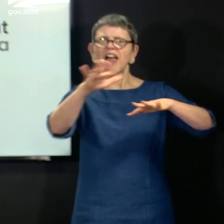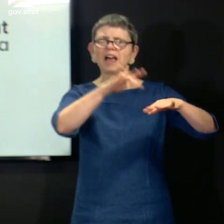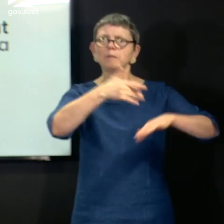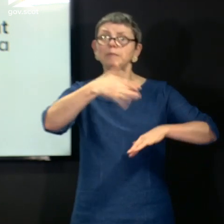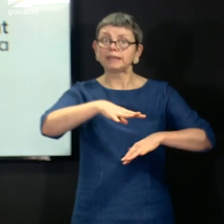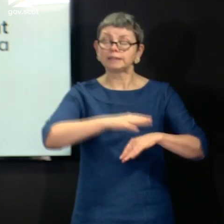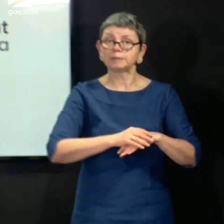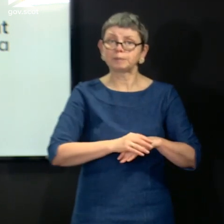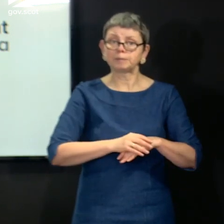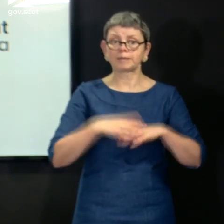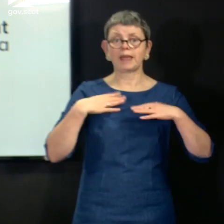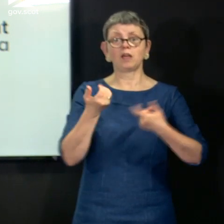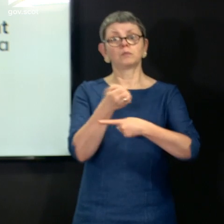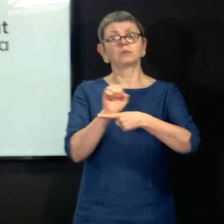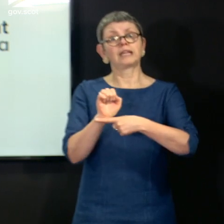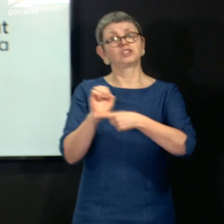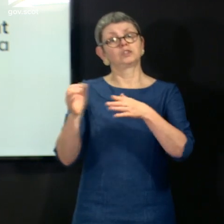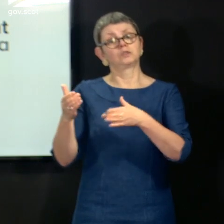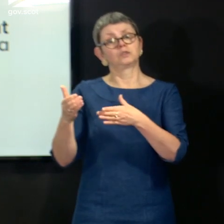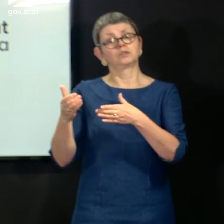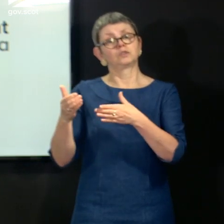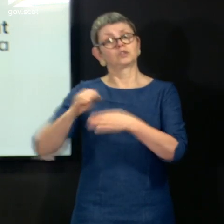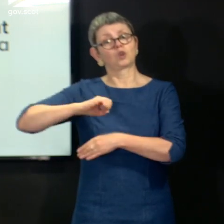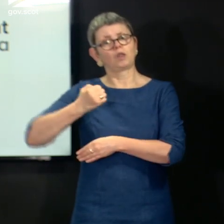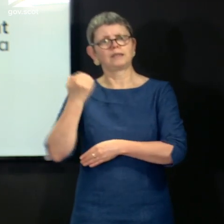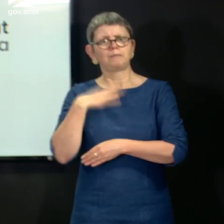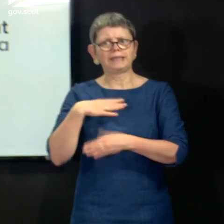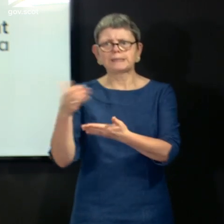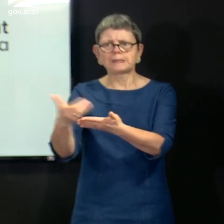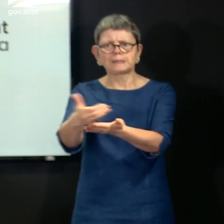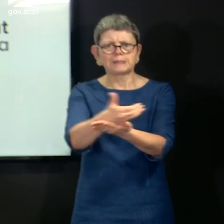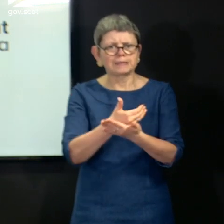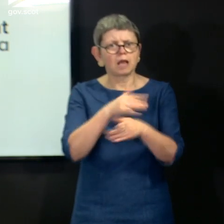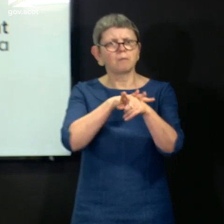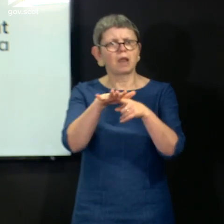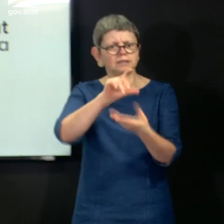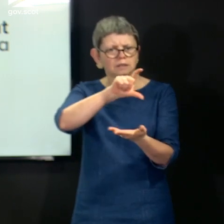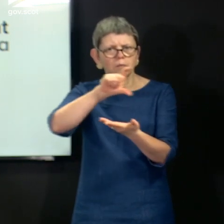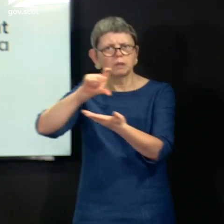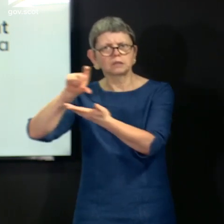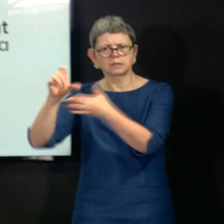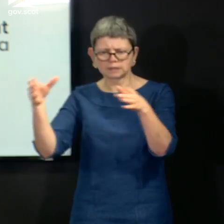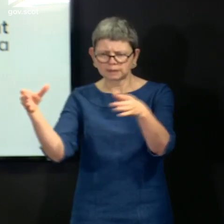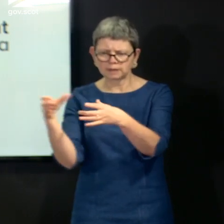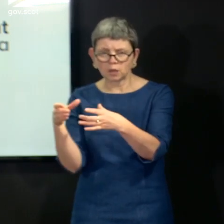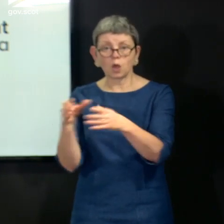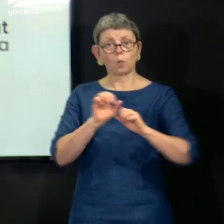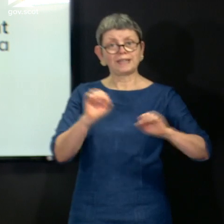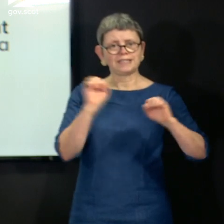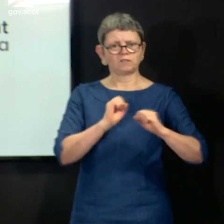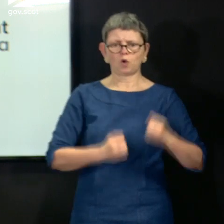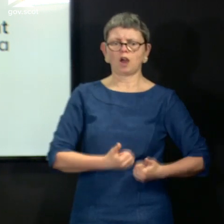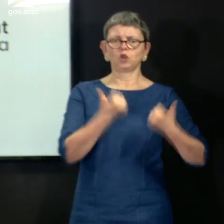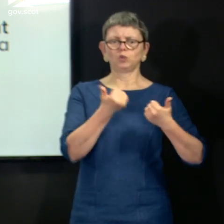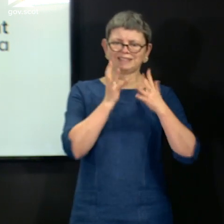Protection Scotland has already been gathering blood samples in anticipation of a fully validated antibody test